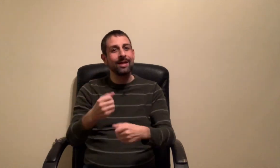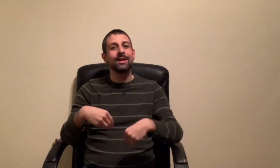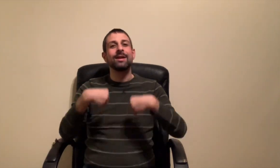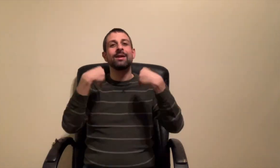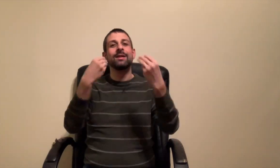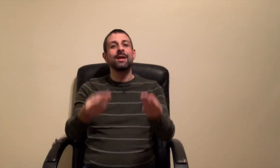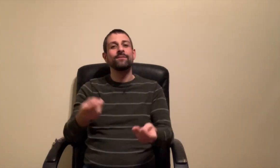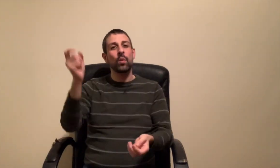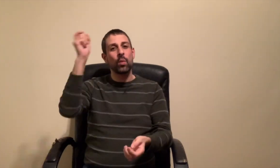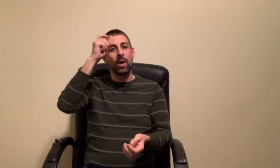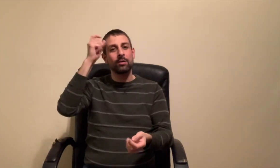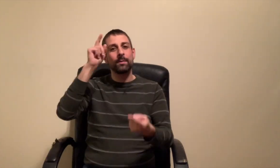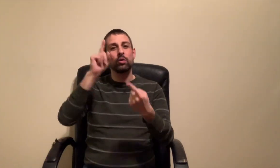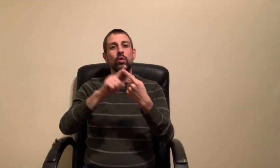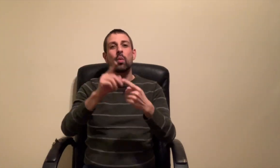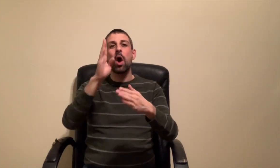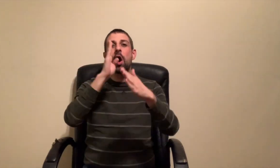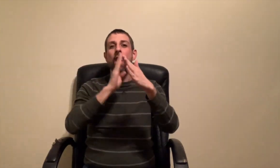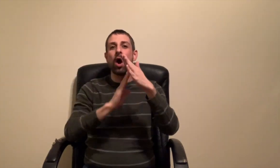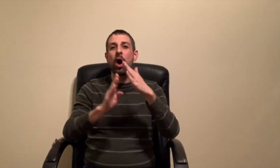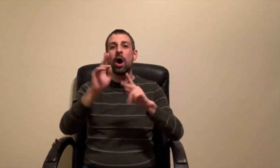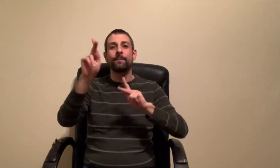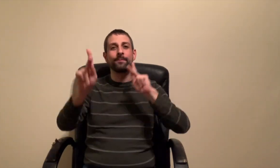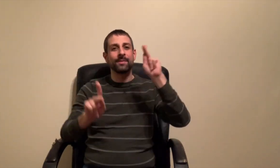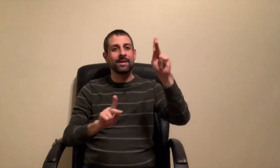is trustworthy, giving wisdom to the simple.